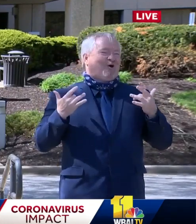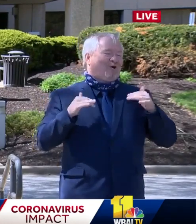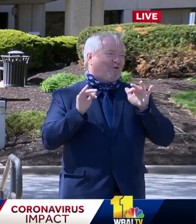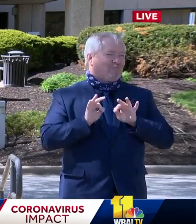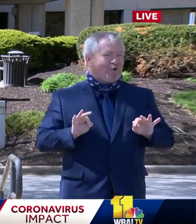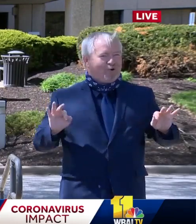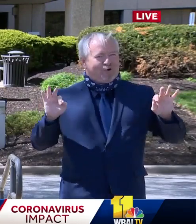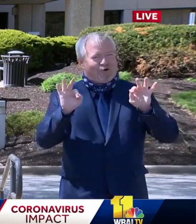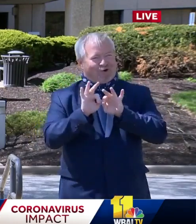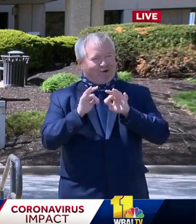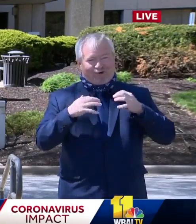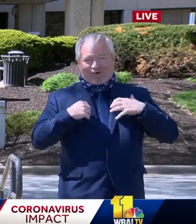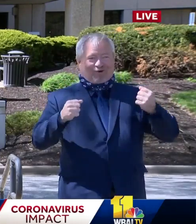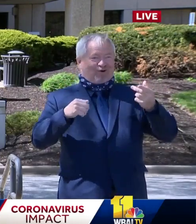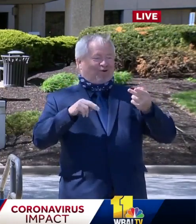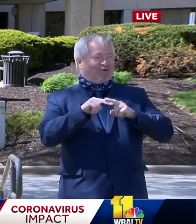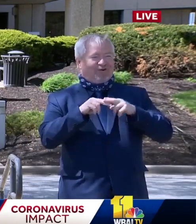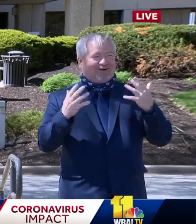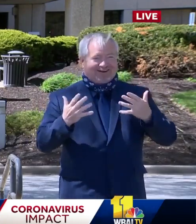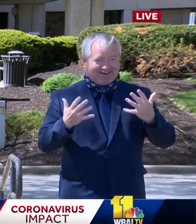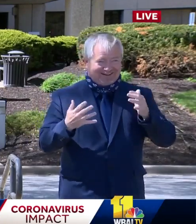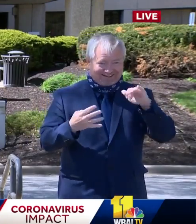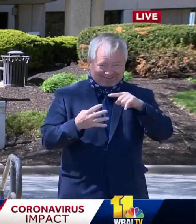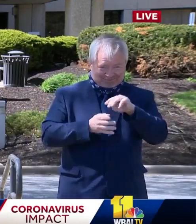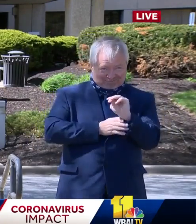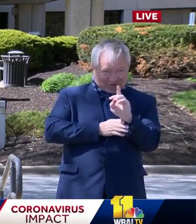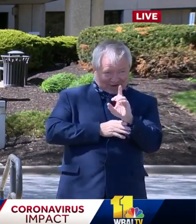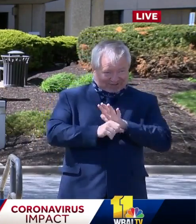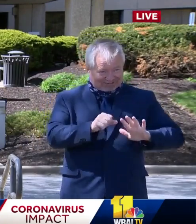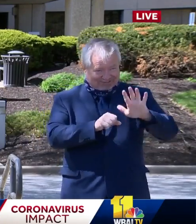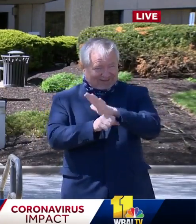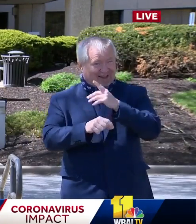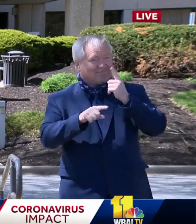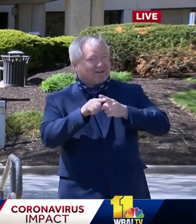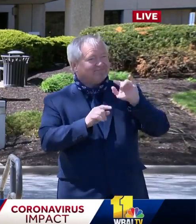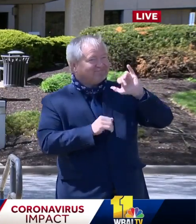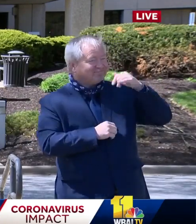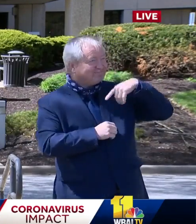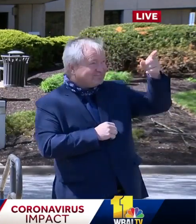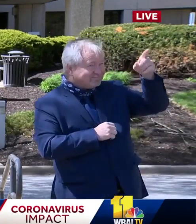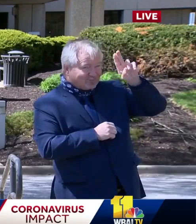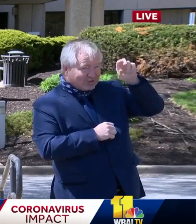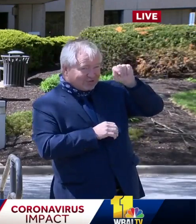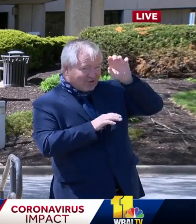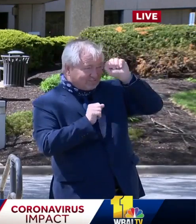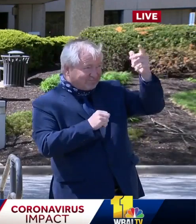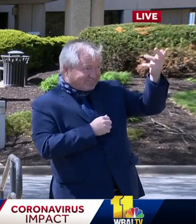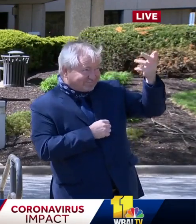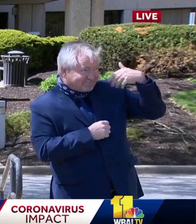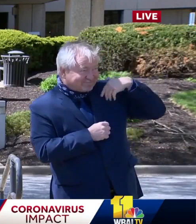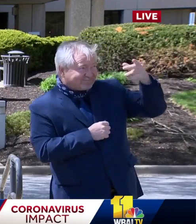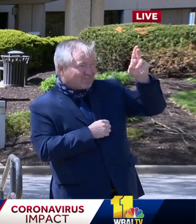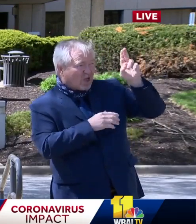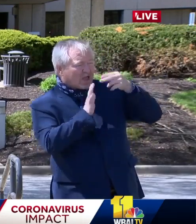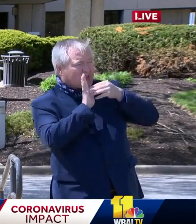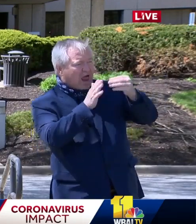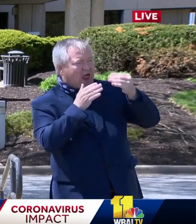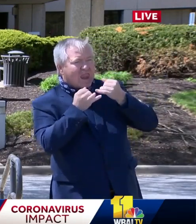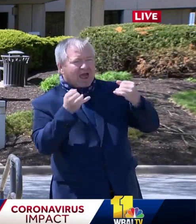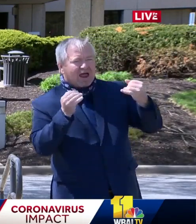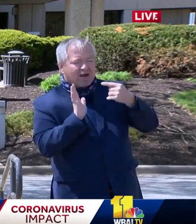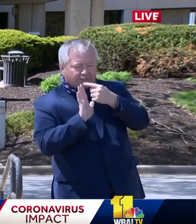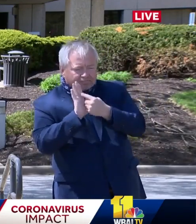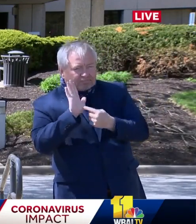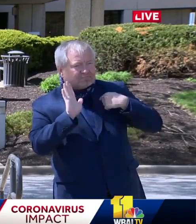plan for Maryland and the reopening guidelines the President released a week ago, which is the